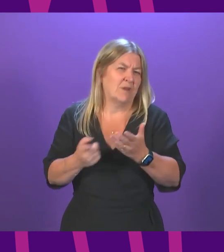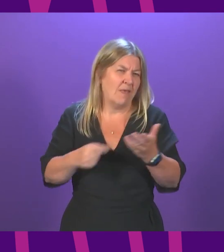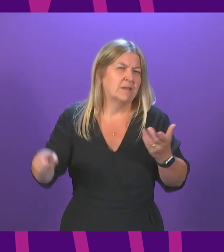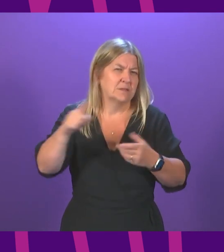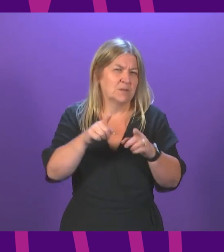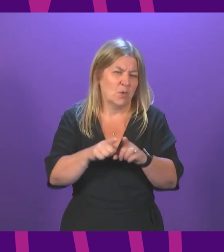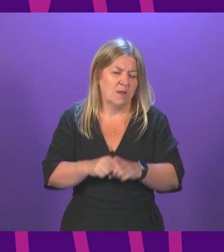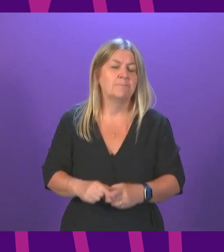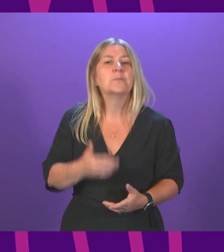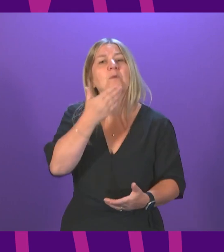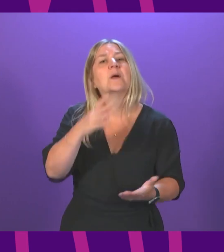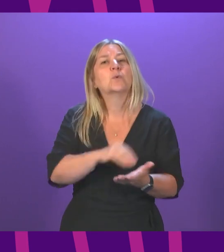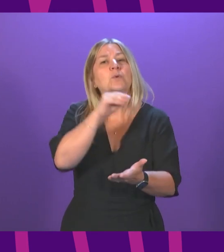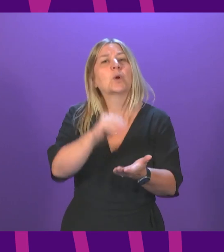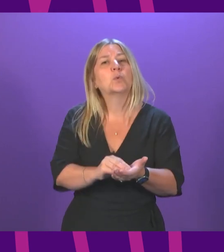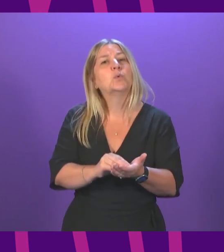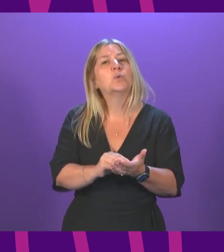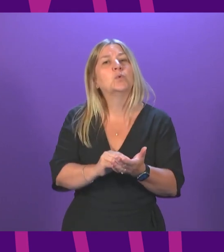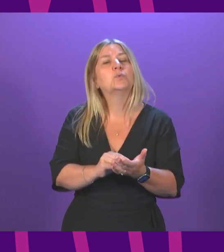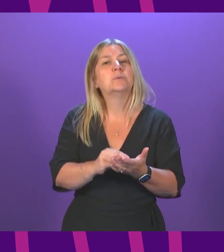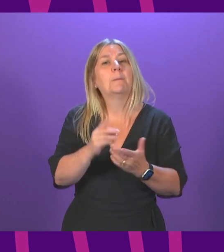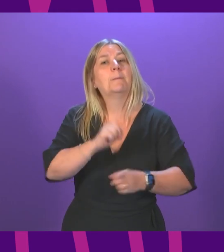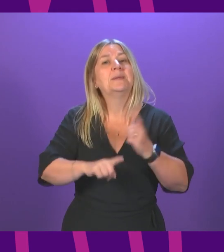questions, and I suspend this meeting until 2pm.